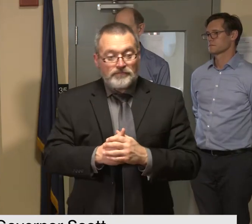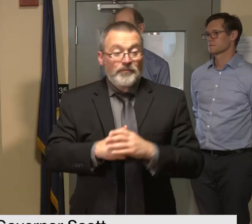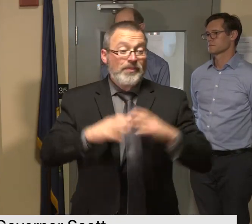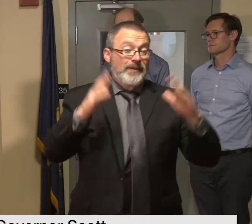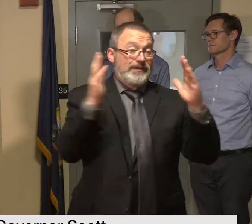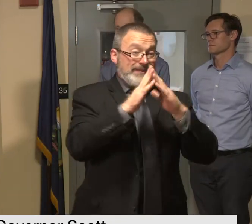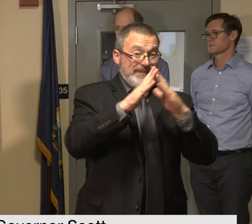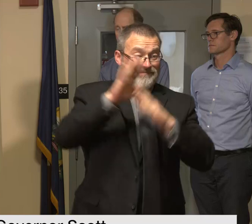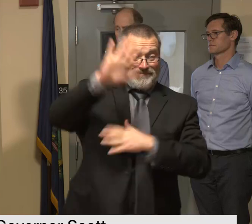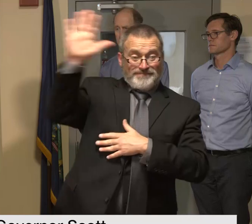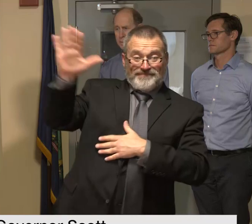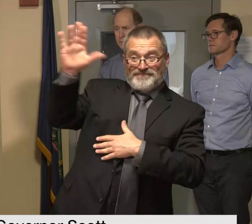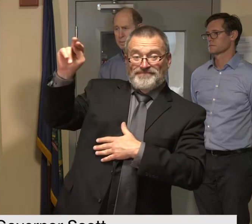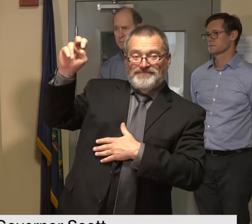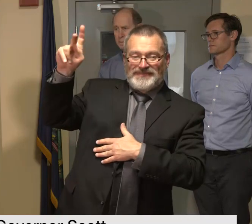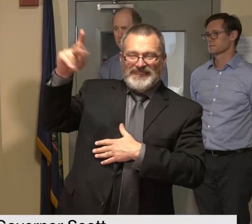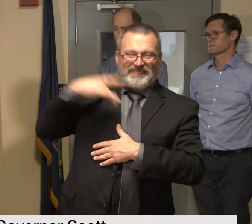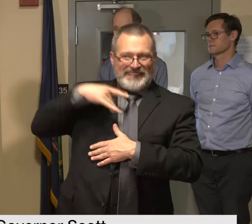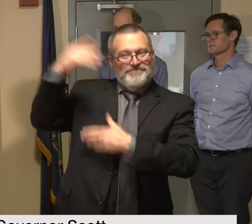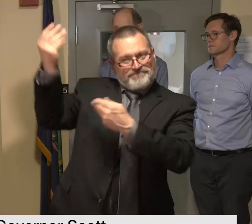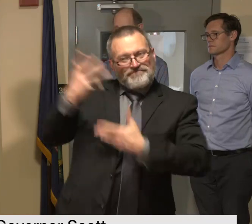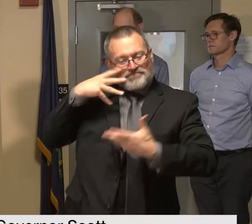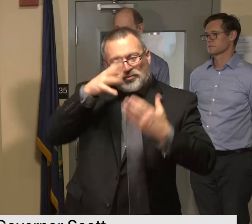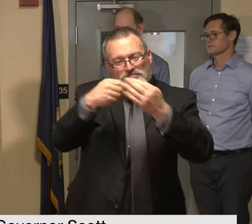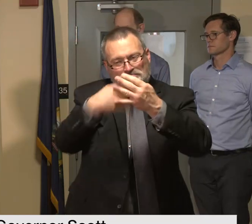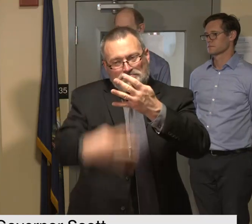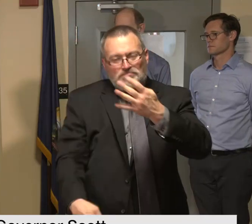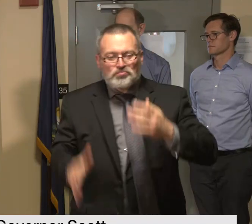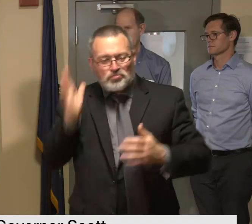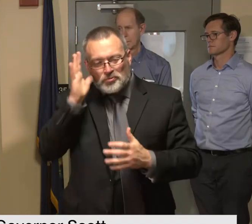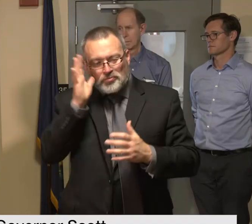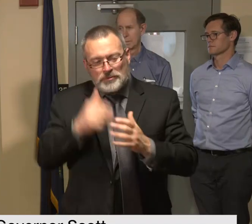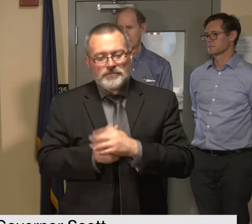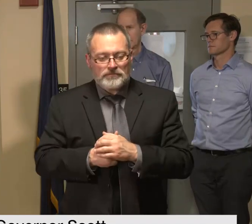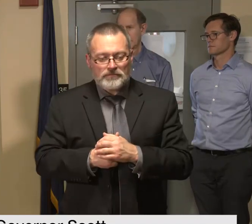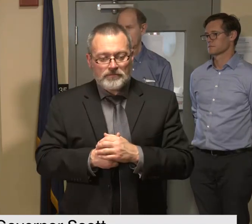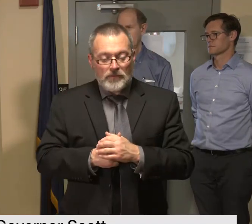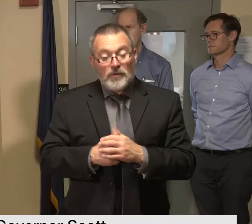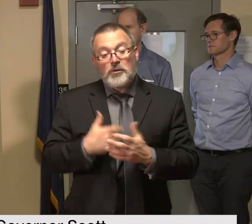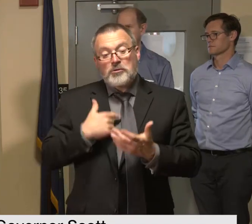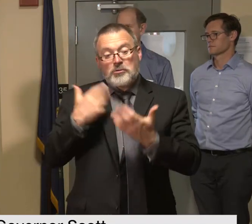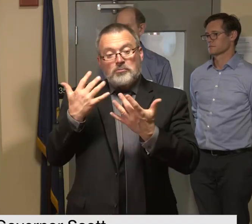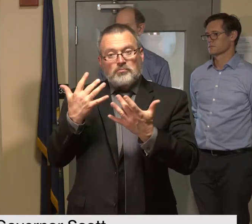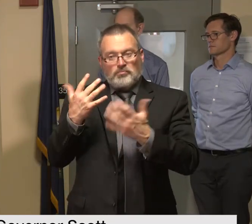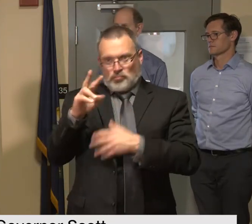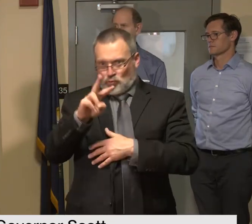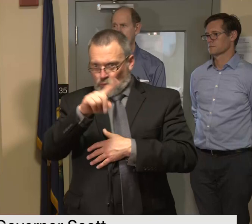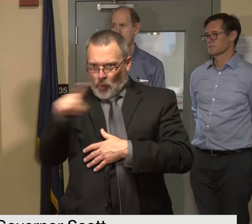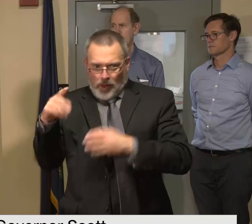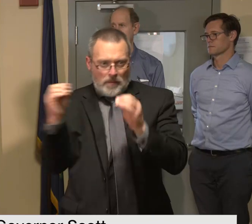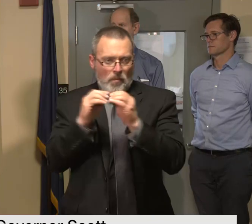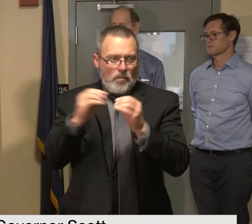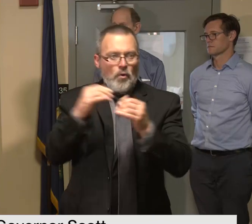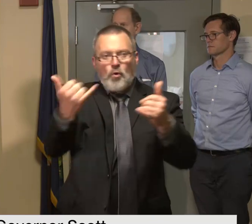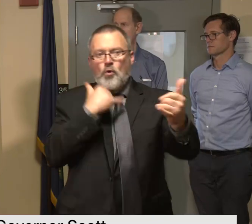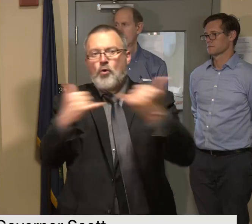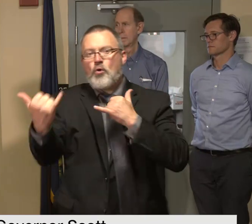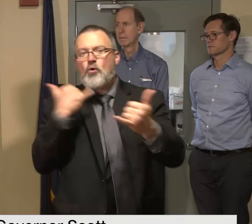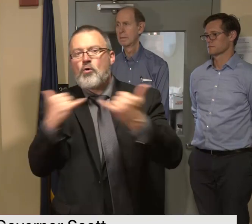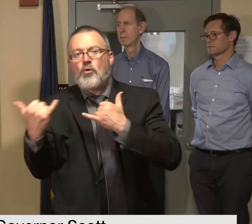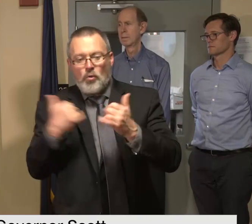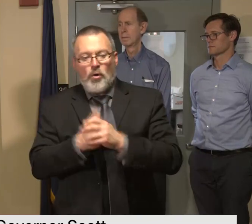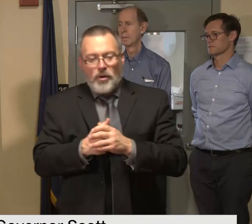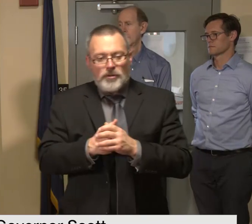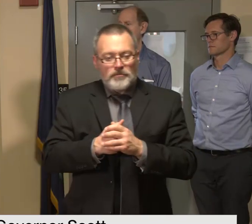list in coming days as contacts are made and 211 reports are made available and we're actively reaching out to those